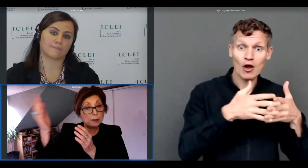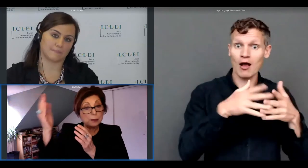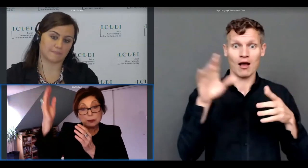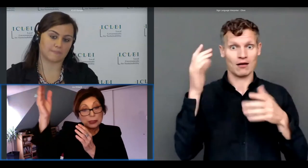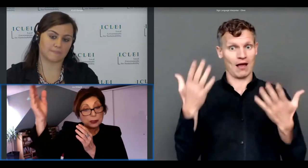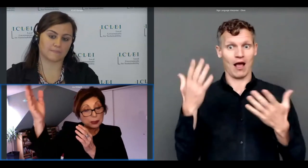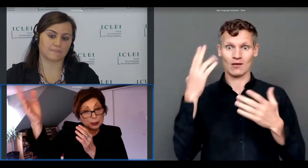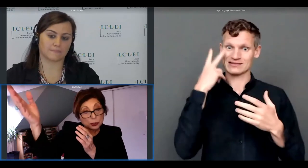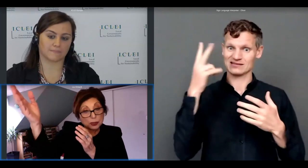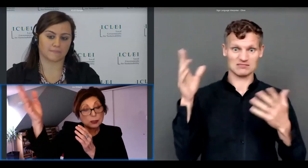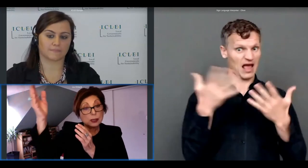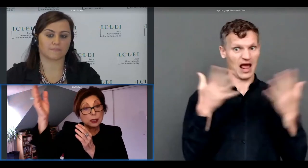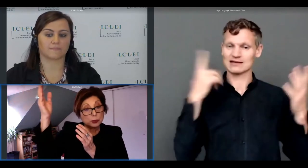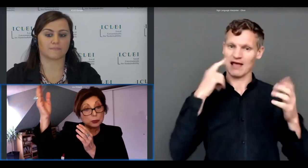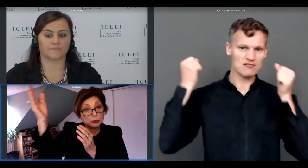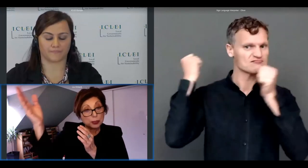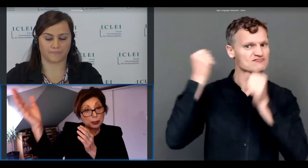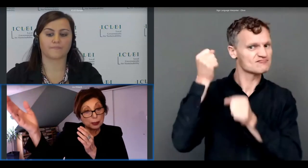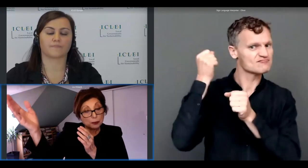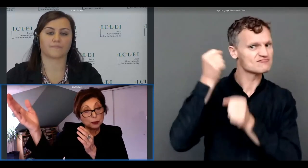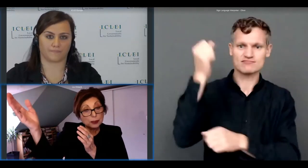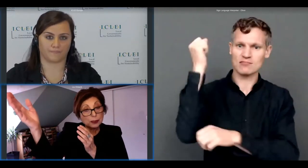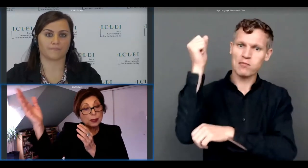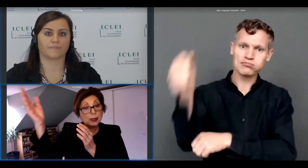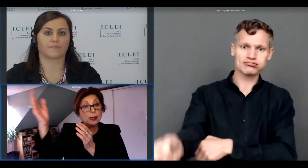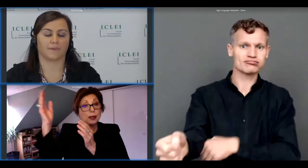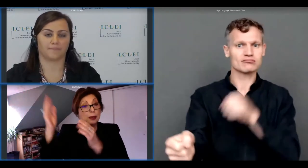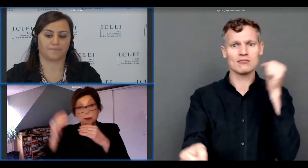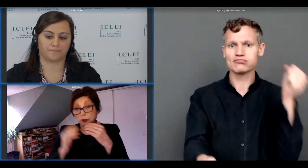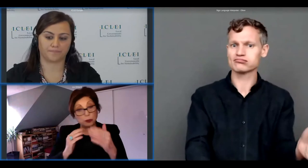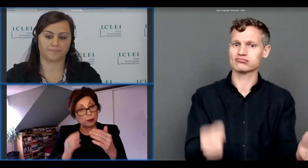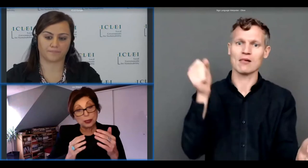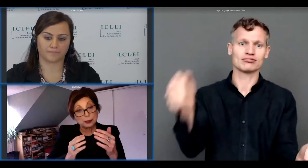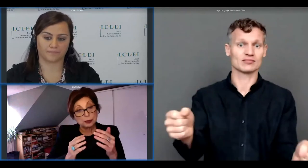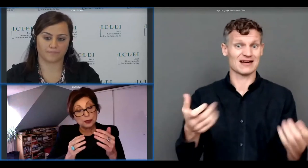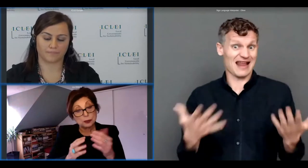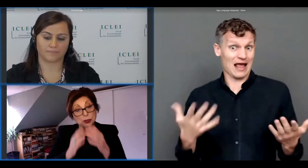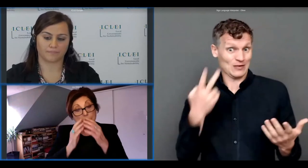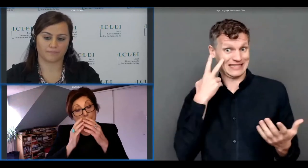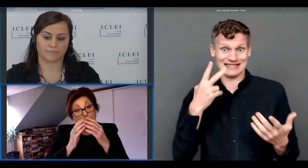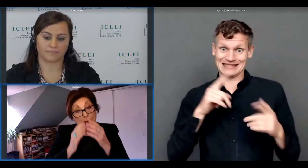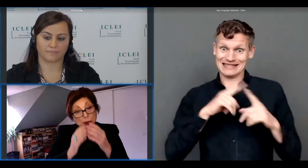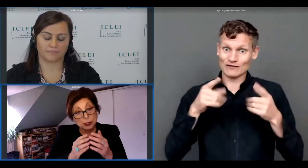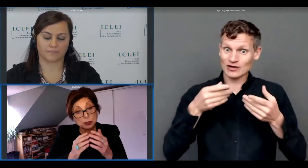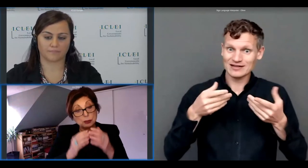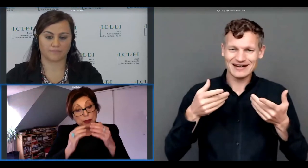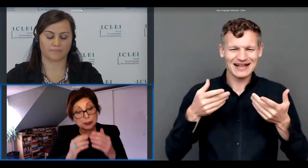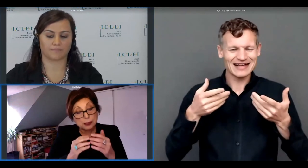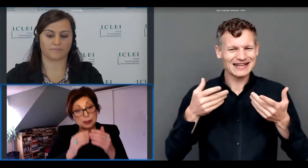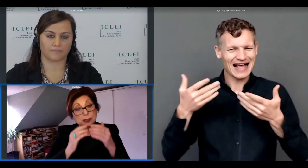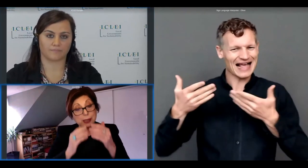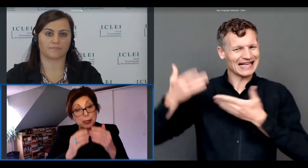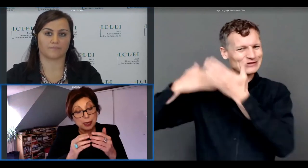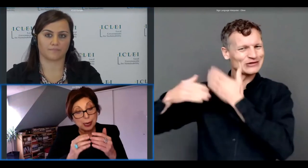name of many streets just in the neighborhood where i live for a variety of reasons so the question of